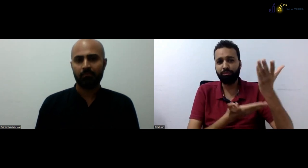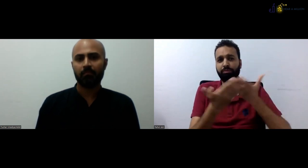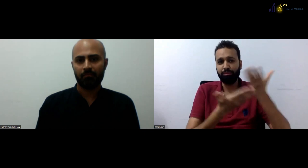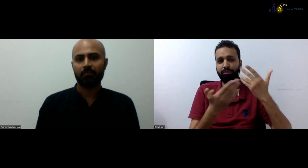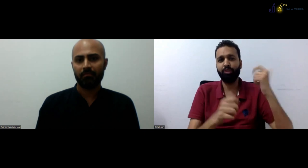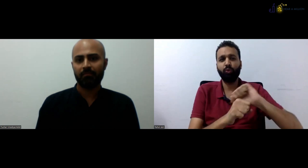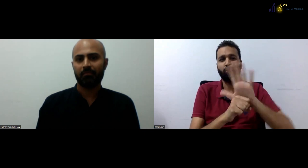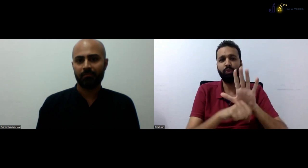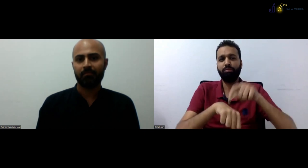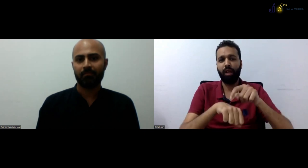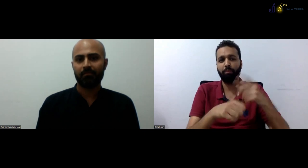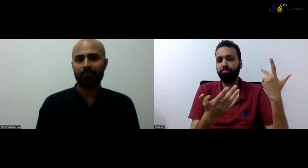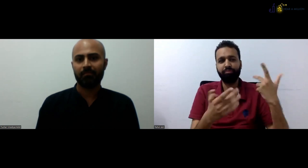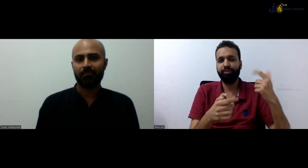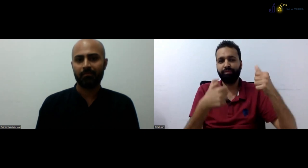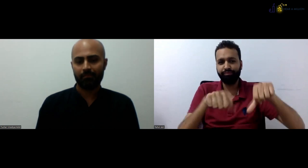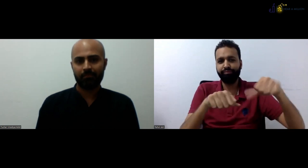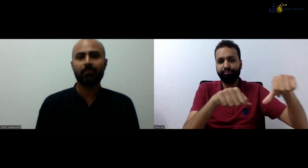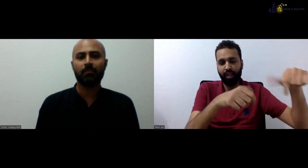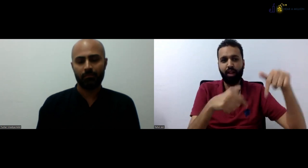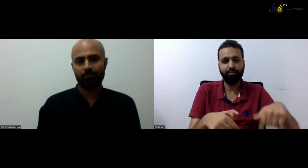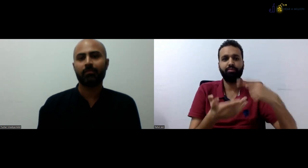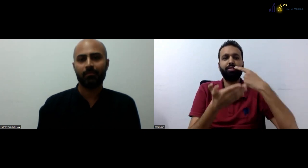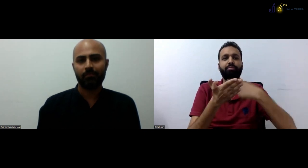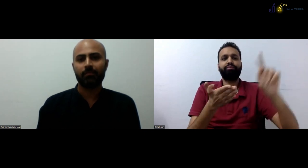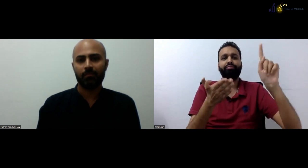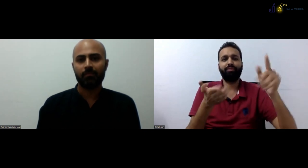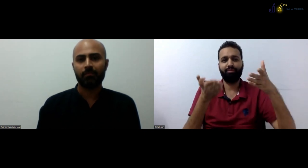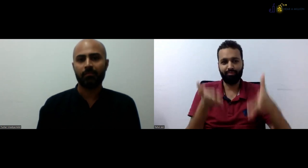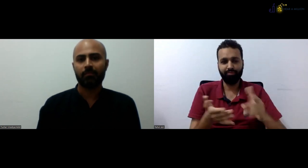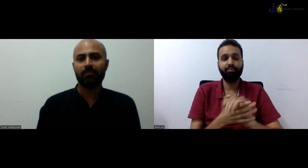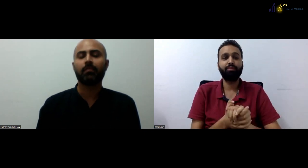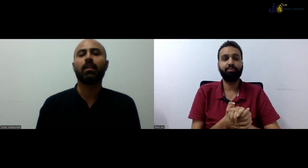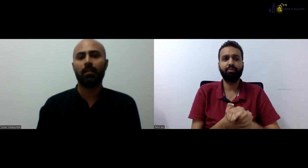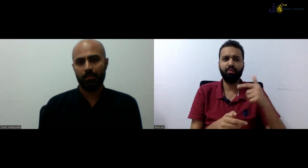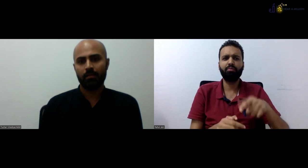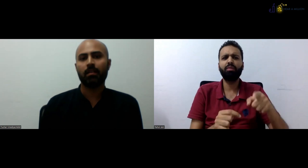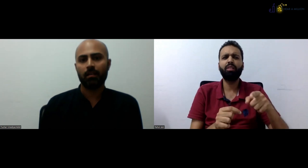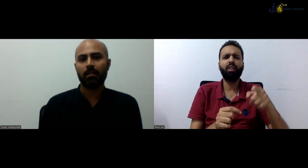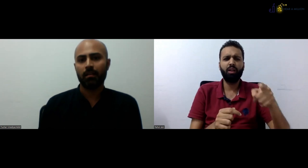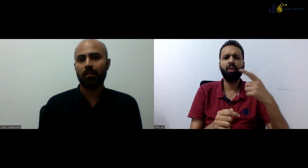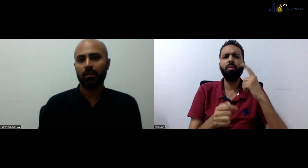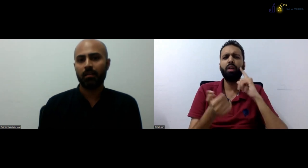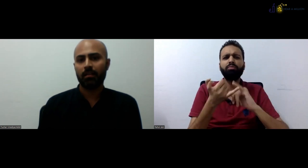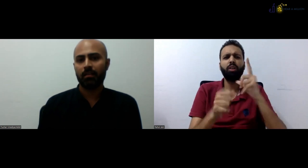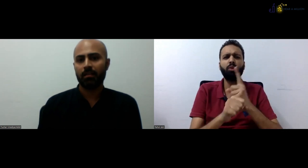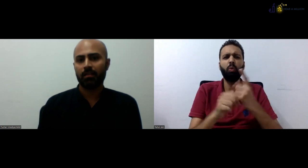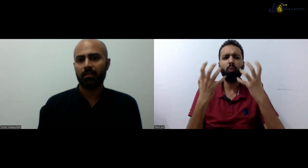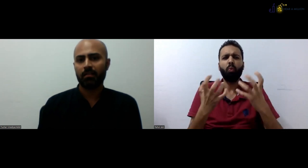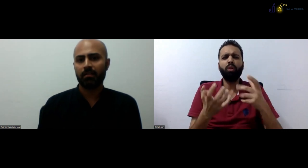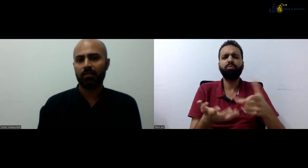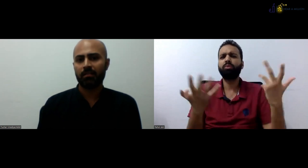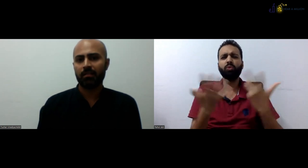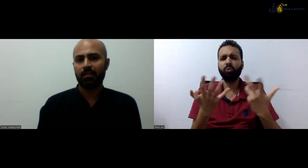In our area, you know, and especially with Speaking Hands, we have been a long time, we have been trying, but we weren't able to get the